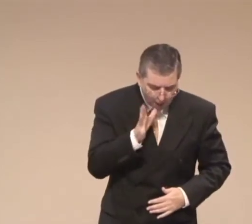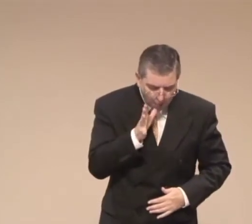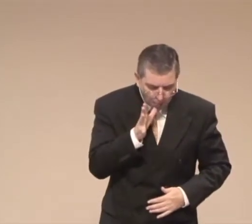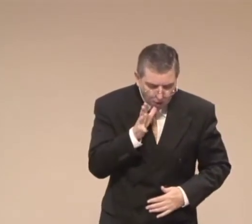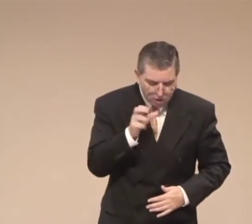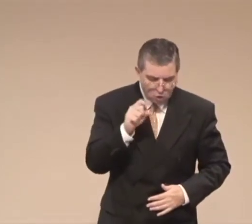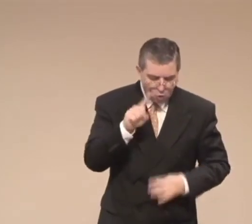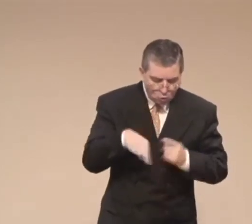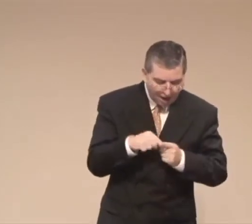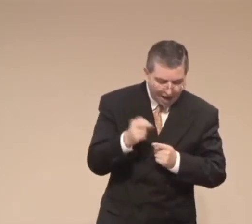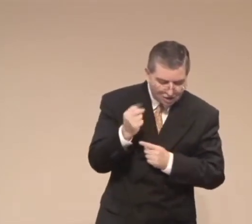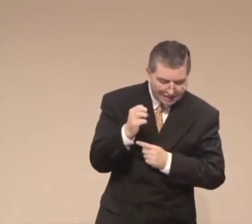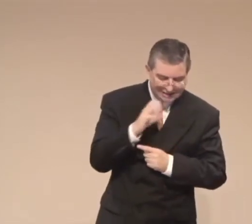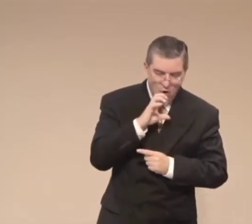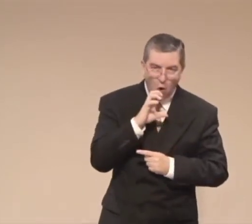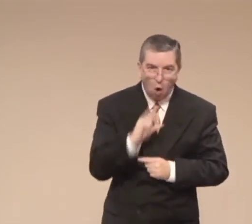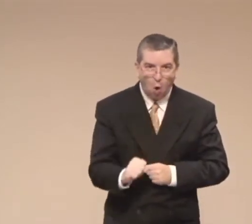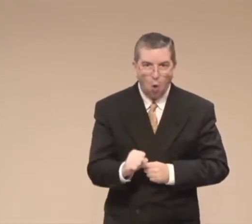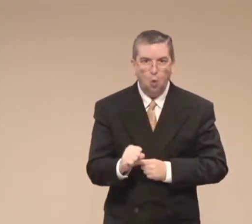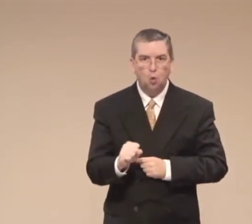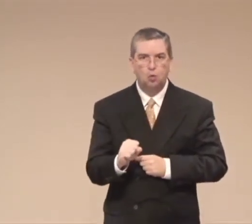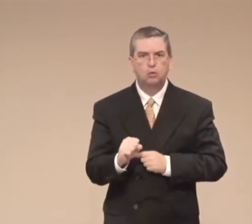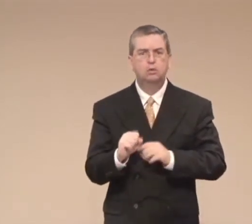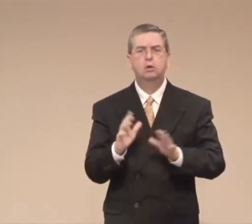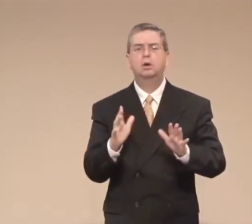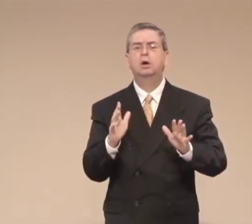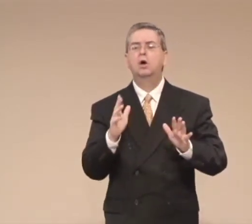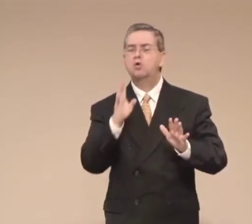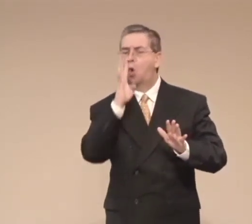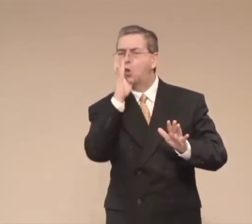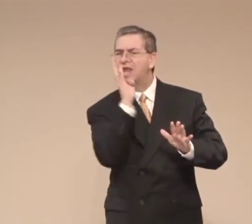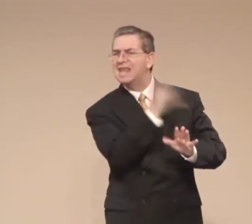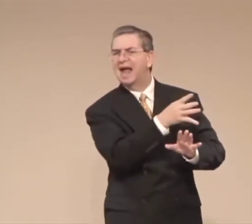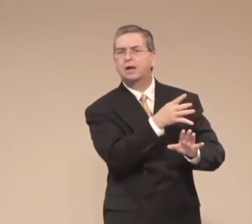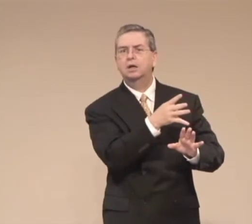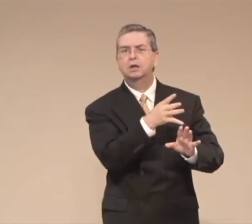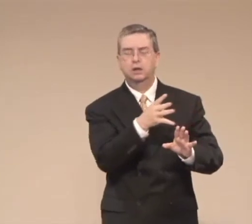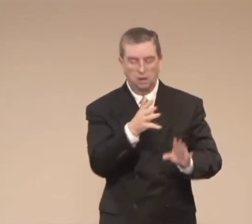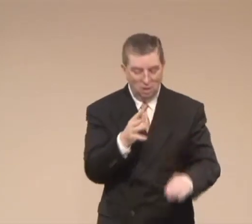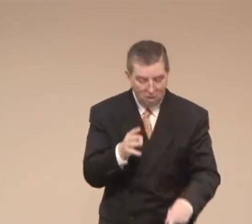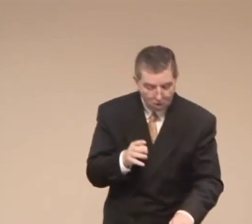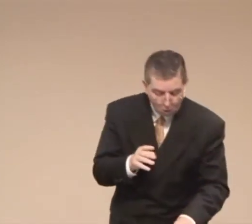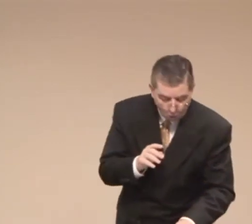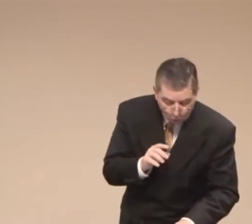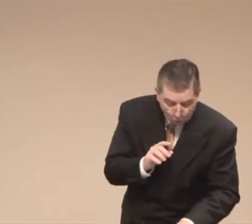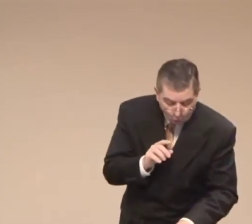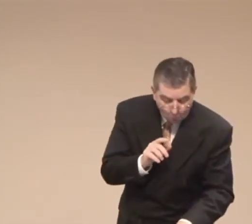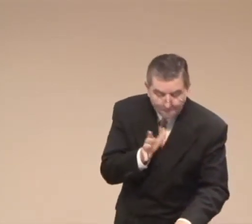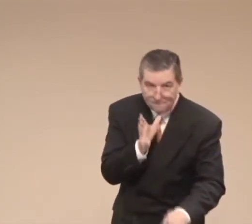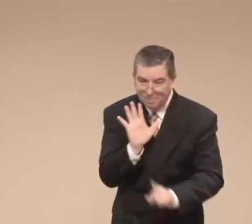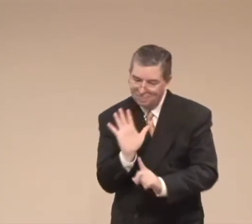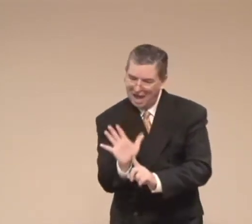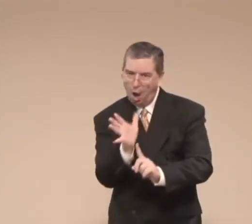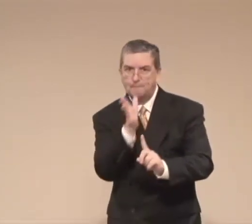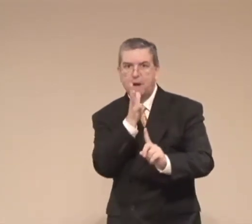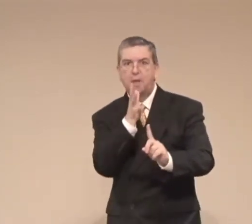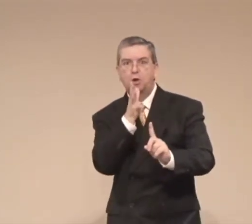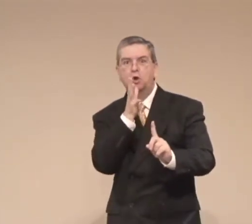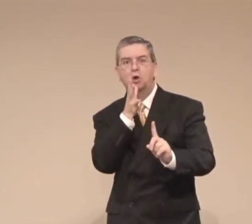the verse goes on to say, hearken unto thy father that beget thee and despise not